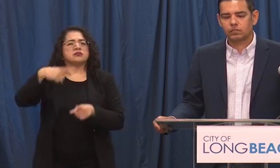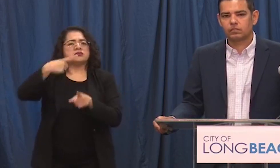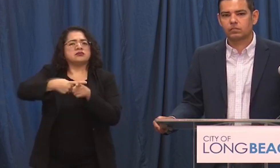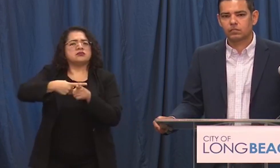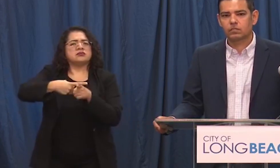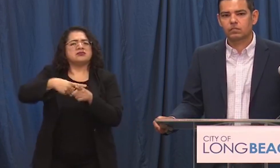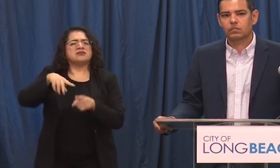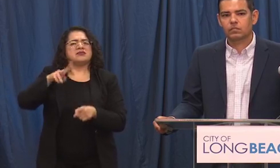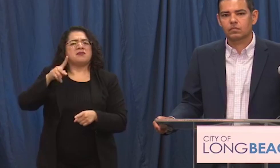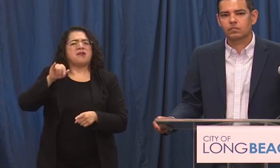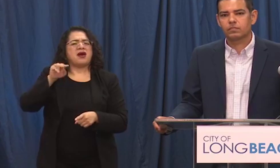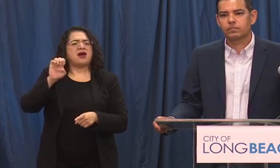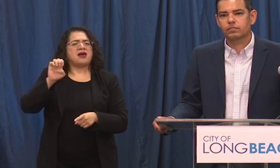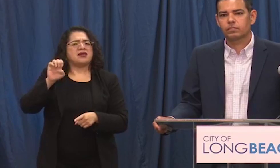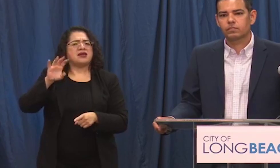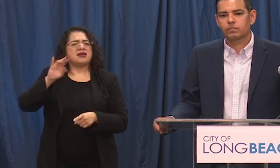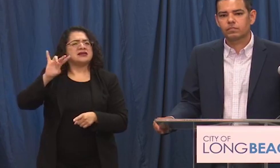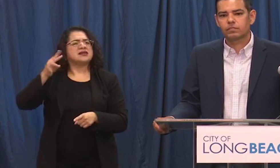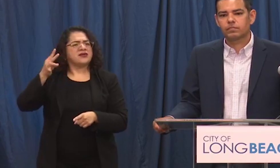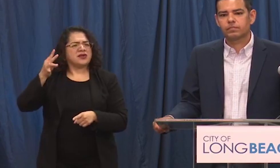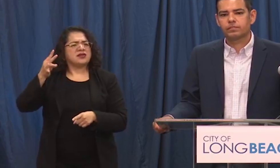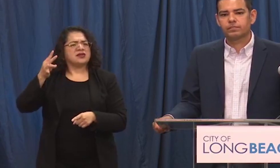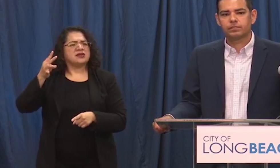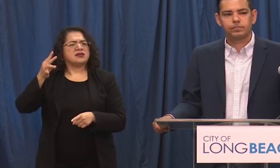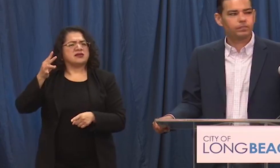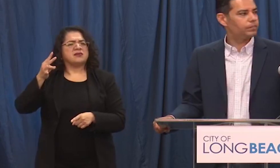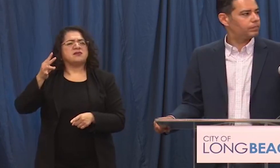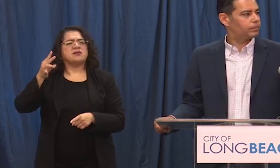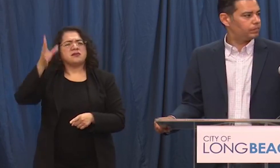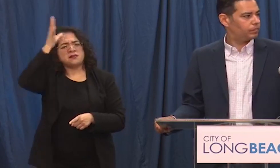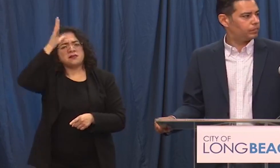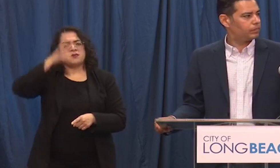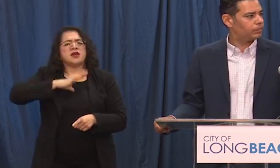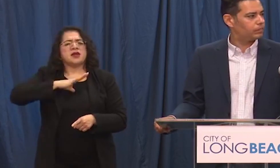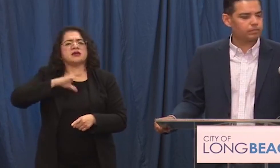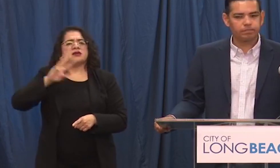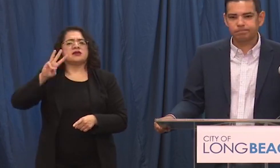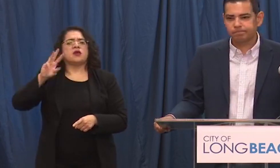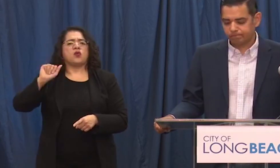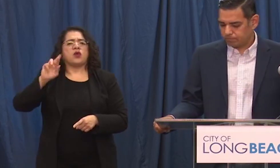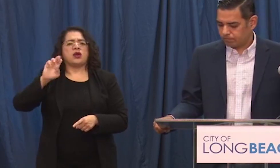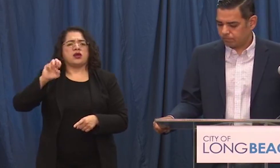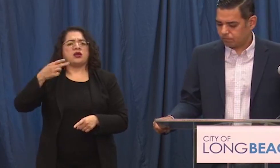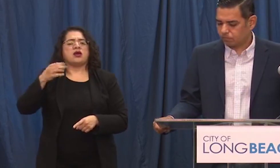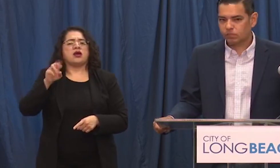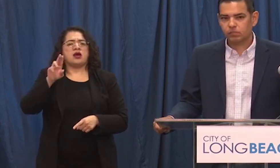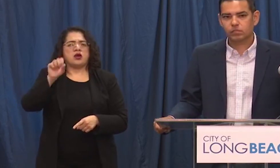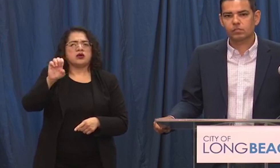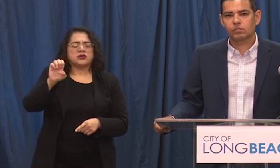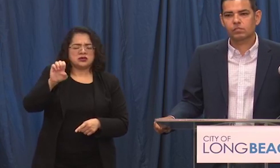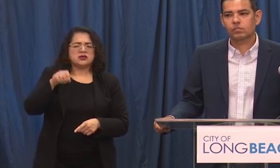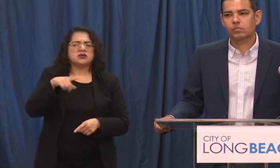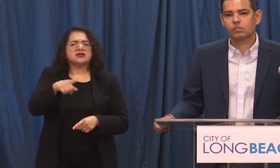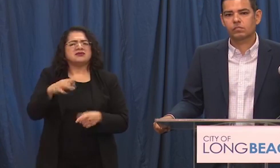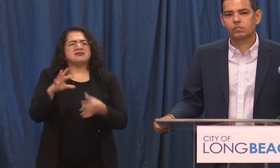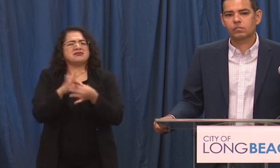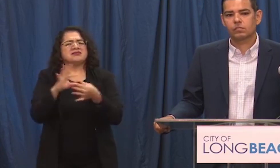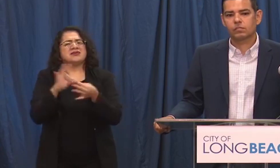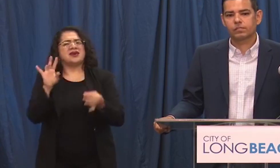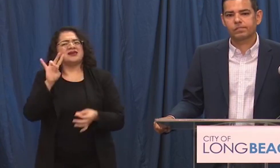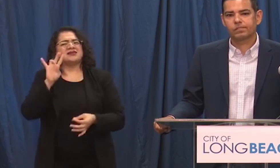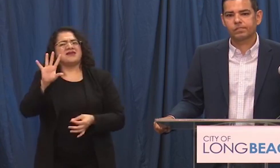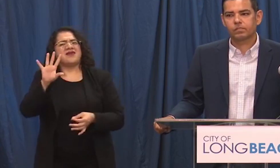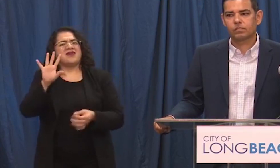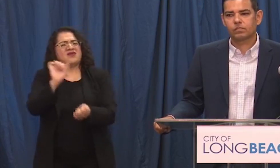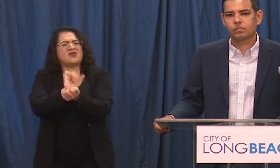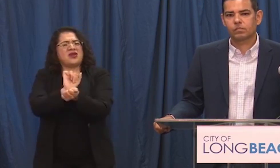seventh do we know whether that was caused by uh looters um you had mentioned the 75 arrests how many